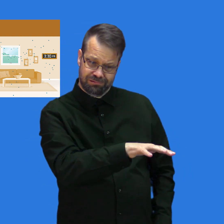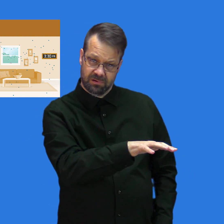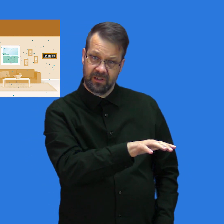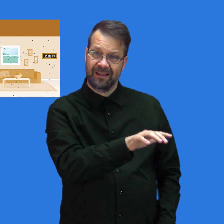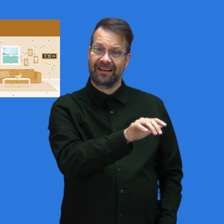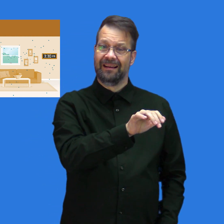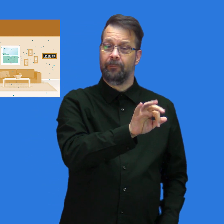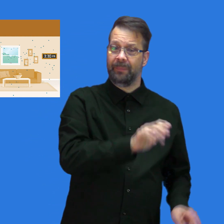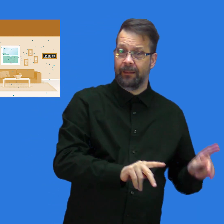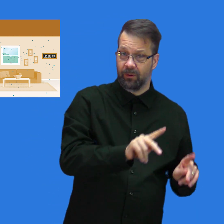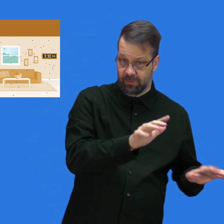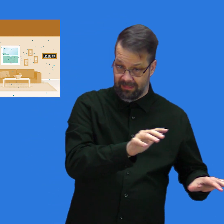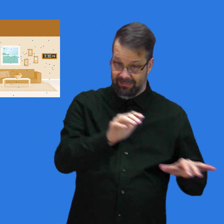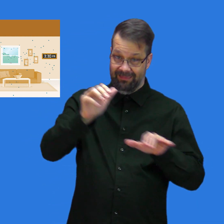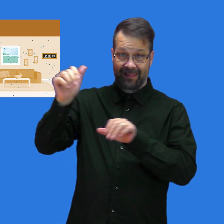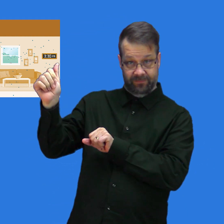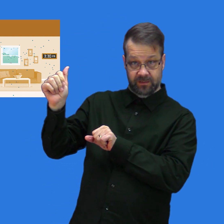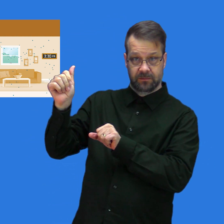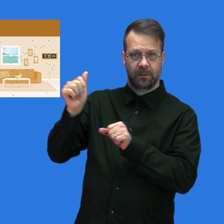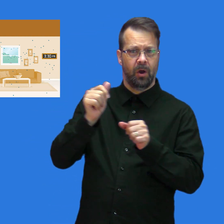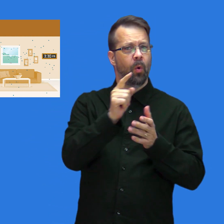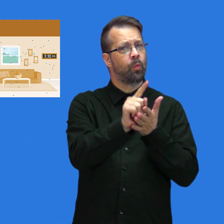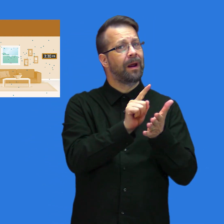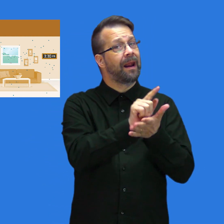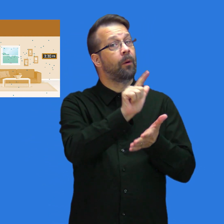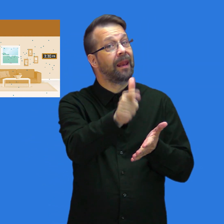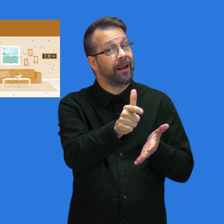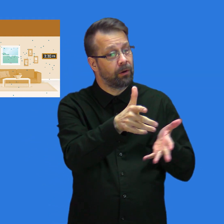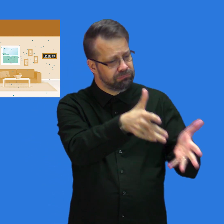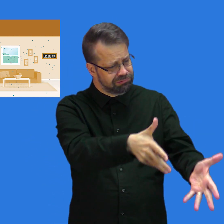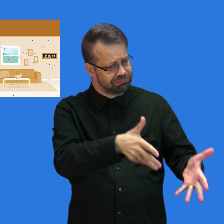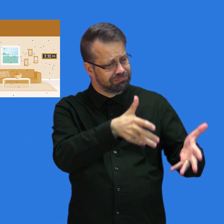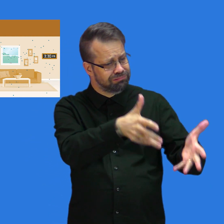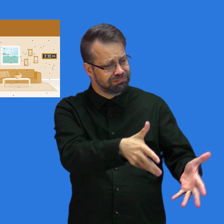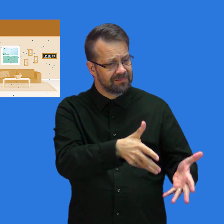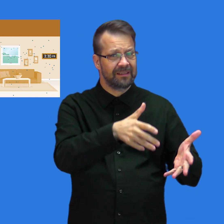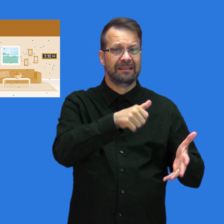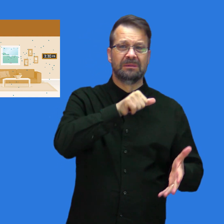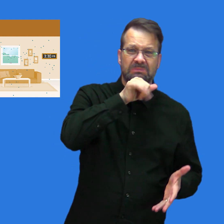particles would still remain in the air one hour later with poor ventilation.